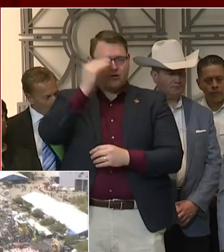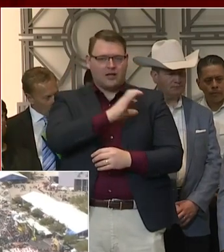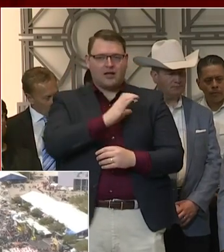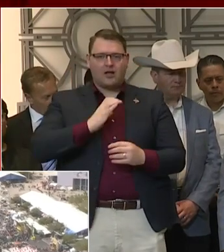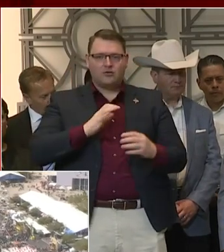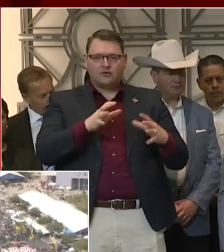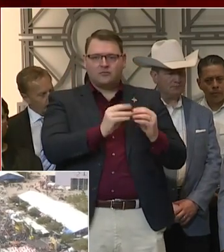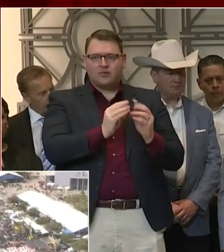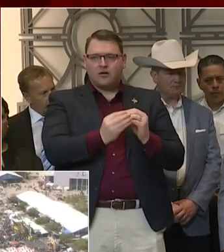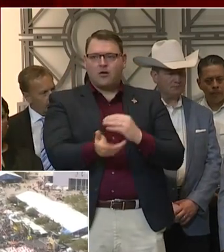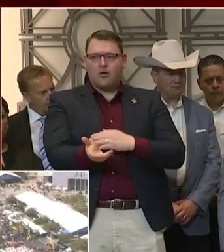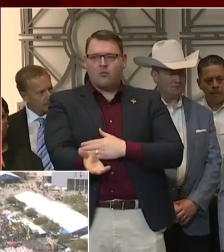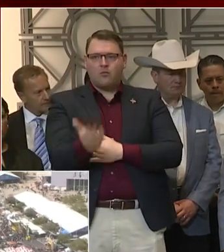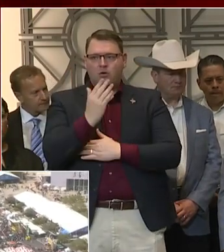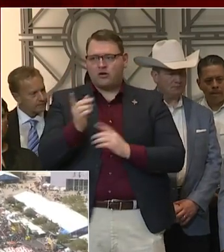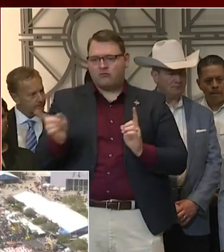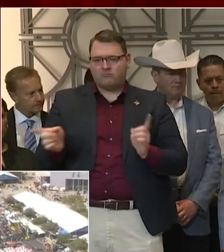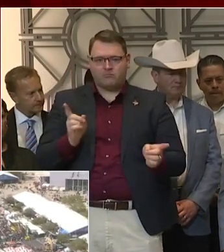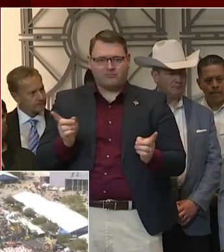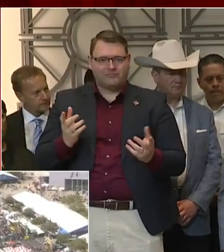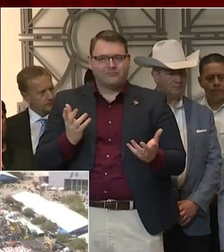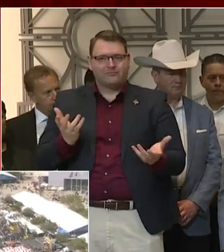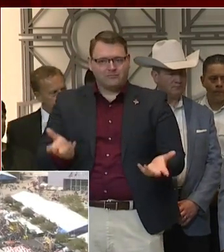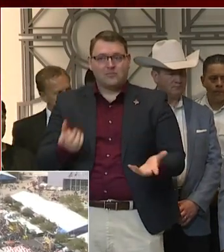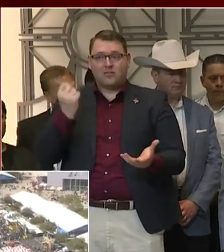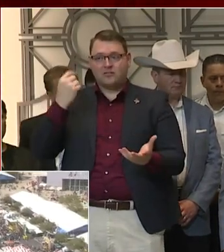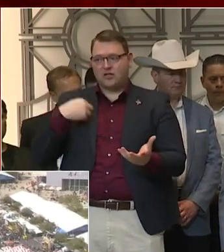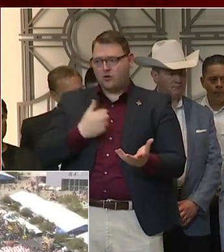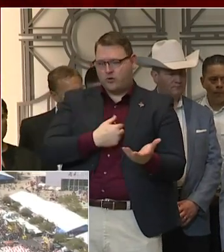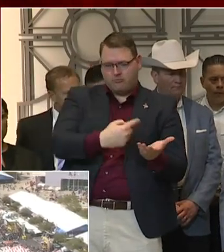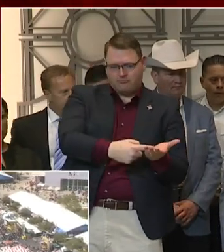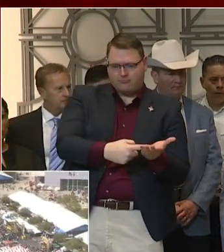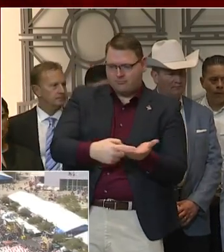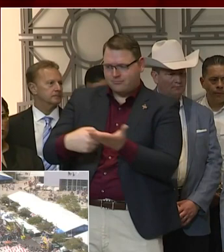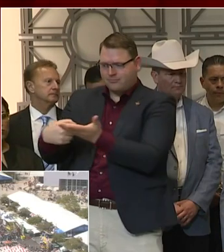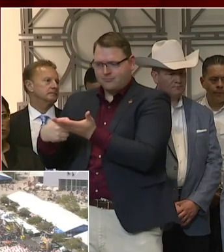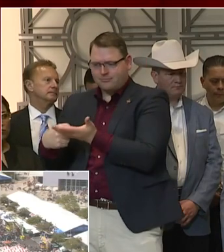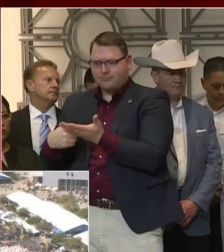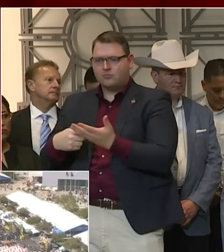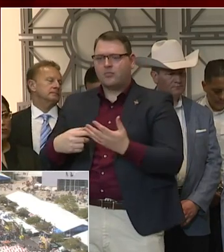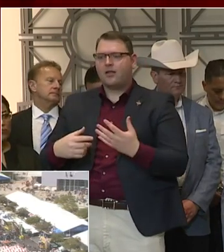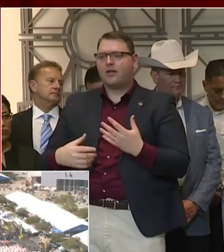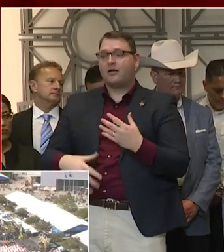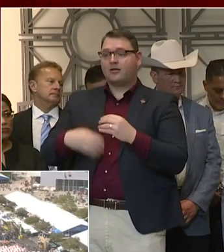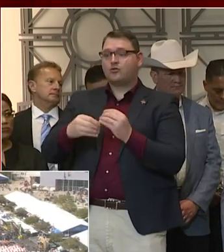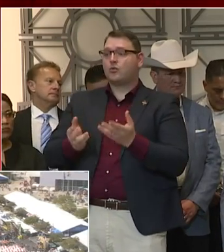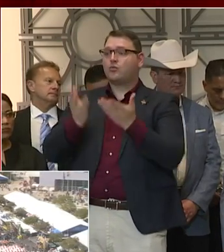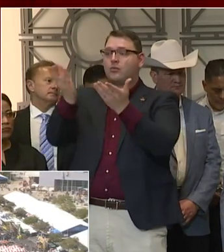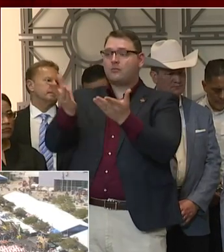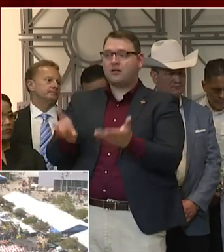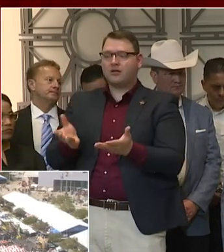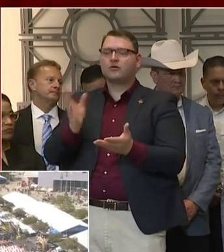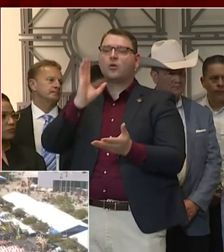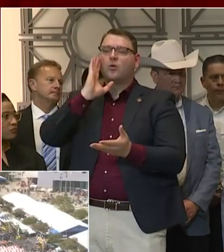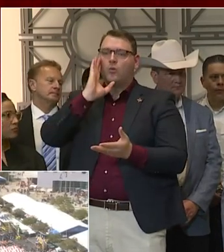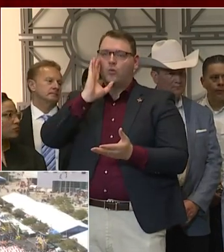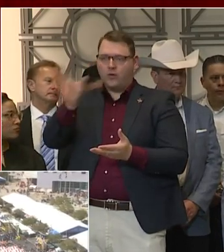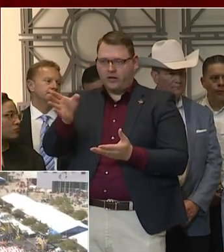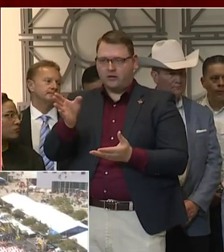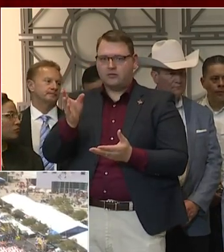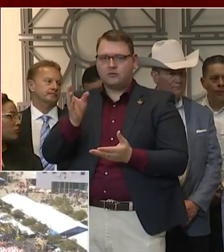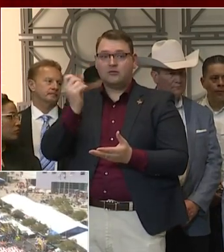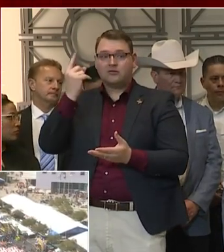other steps that we can take and should take. And we'll be making additional recommendations based on that. But right now, we just got news